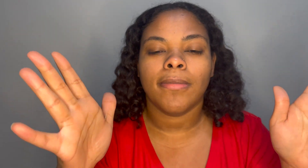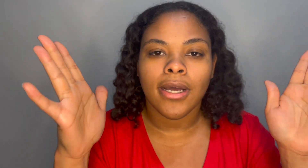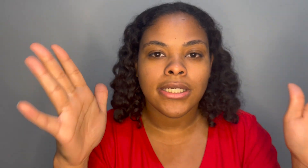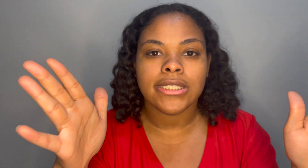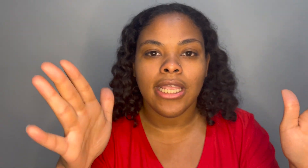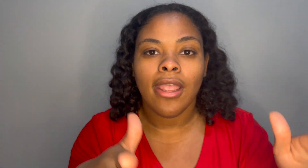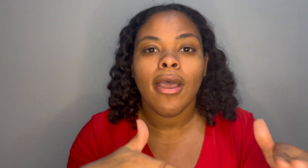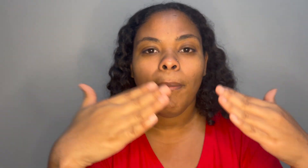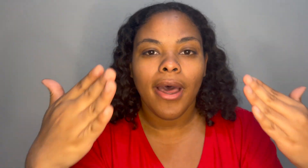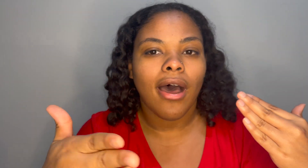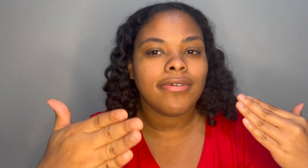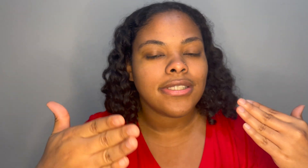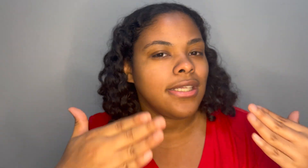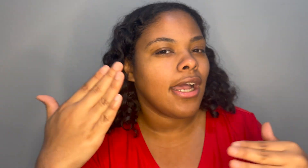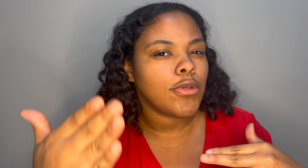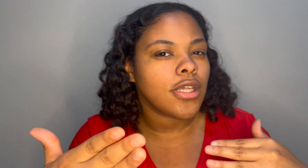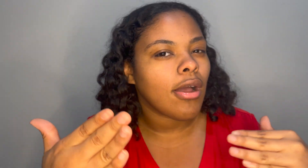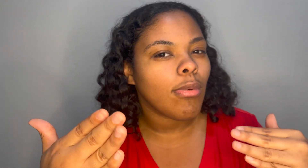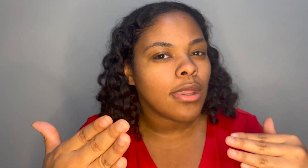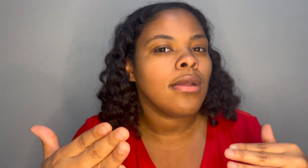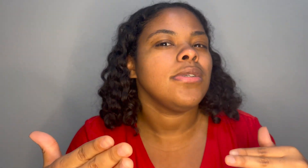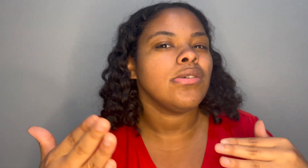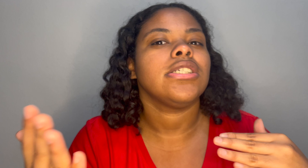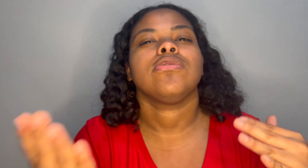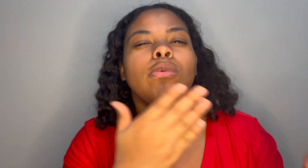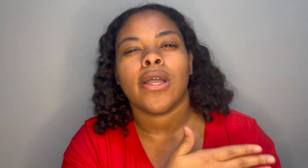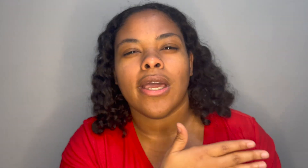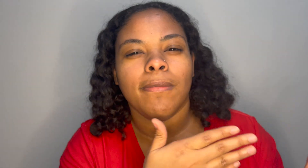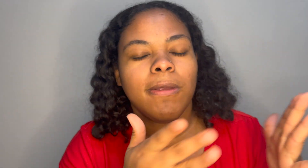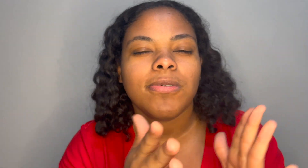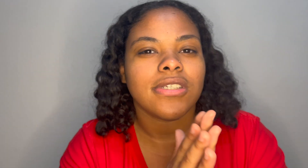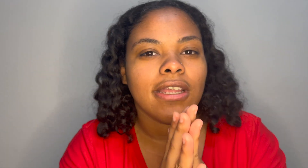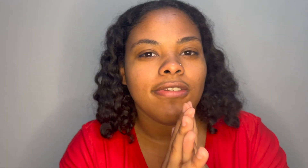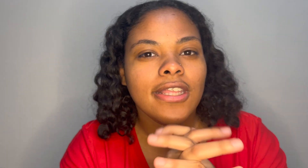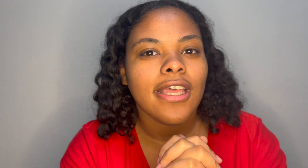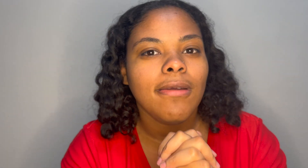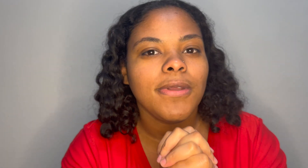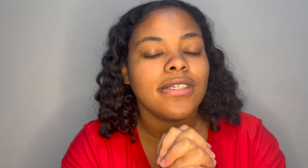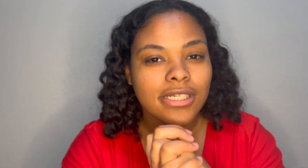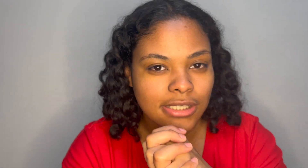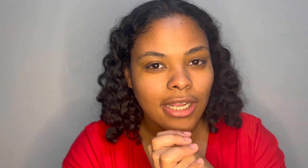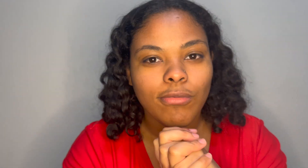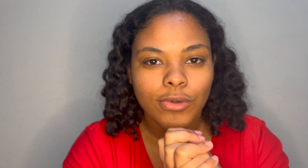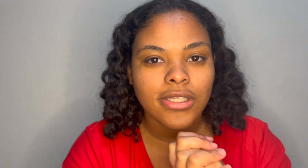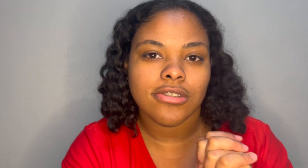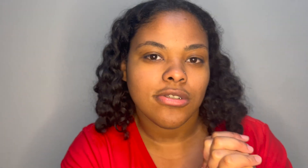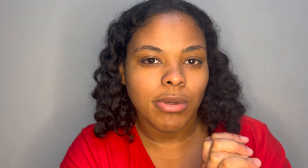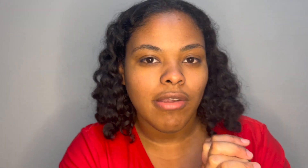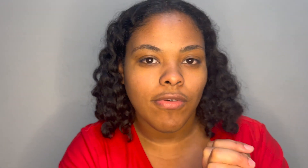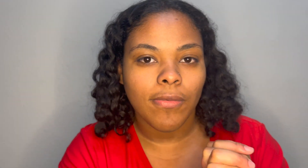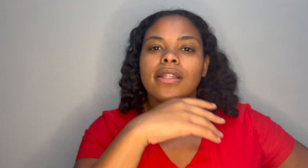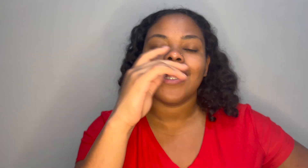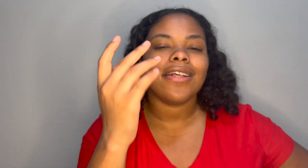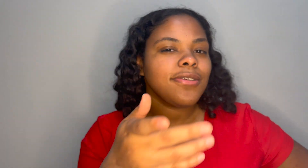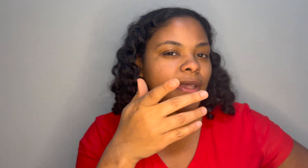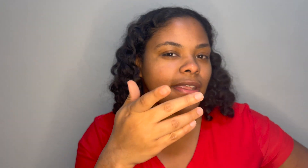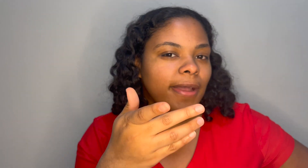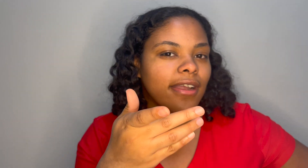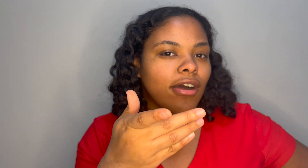honestly but obviously have a talk for them don't just walk out of people's lives like that because that's kind of rude and disrespectful now to piggyback off